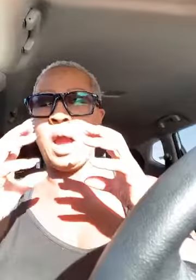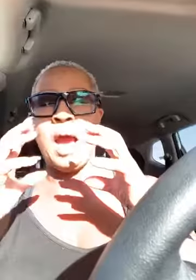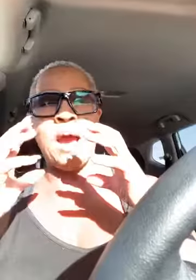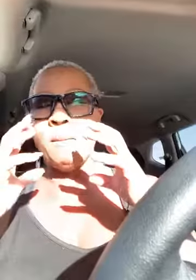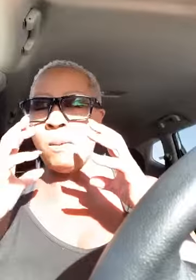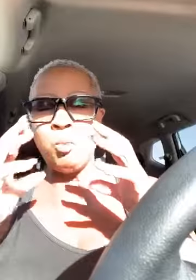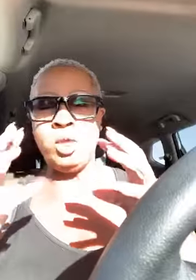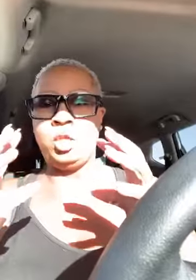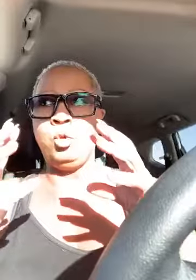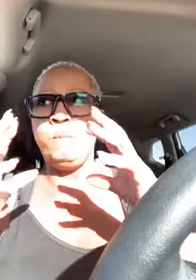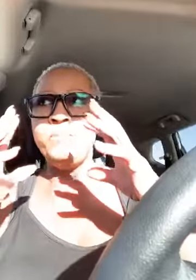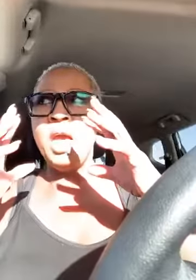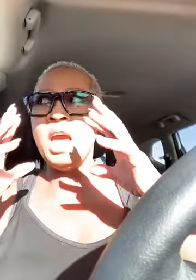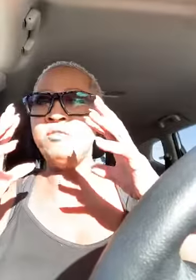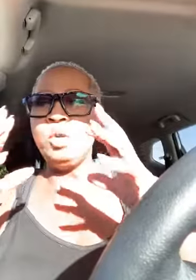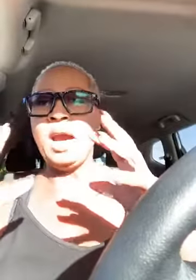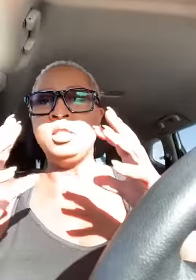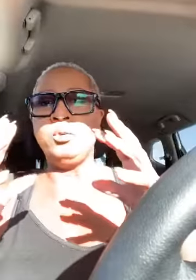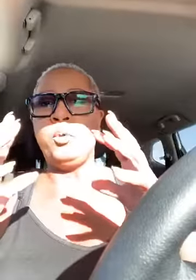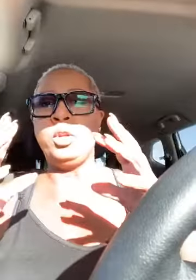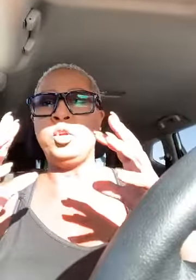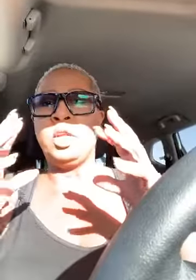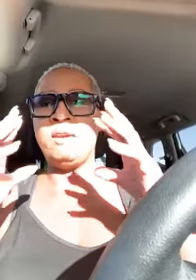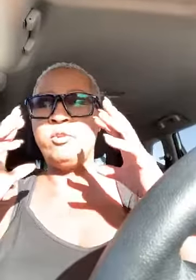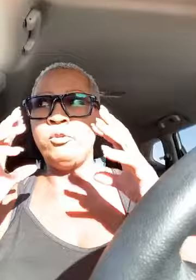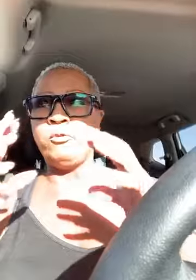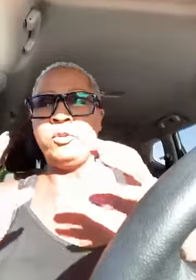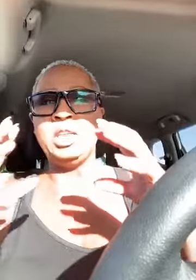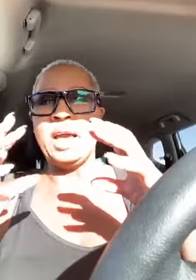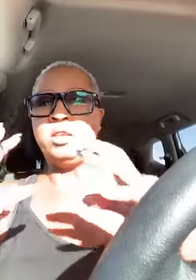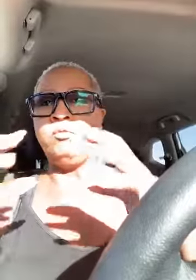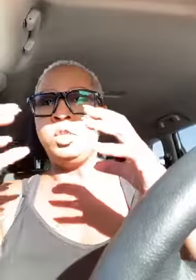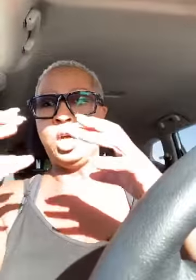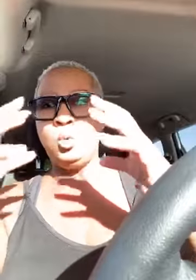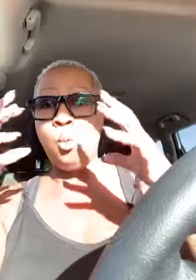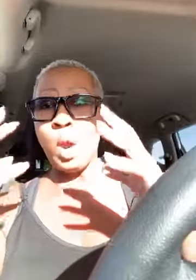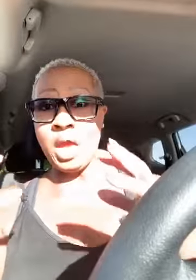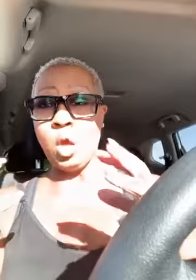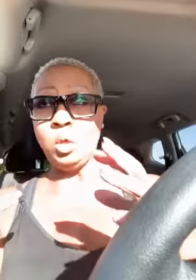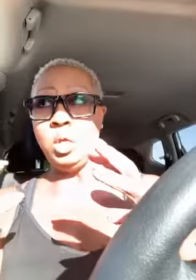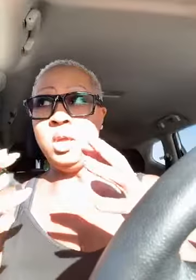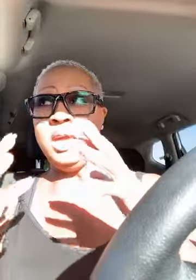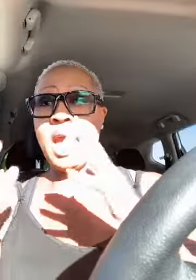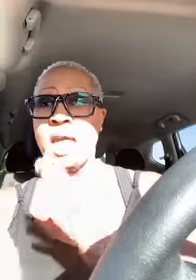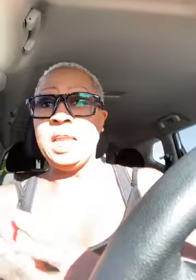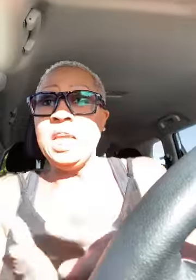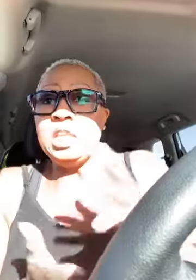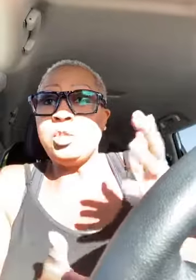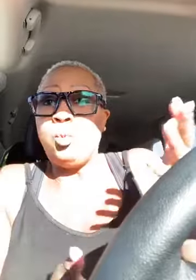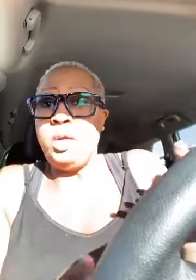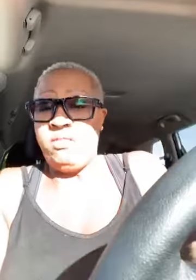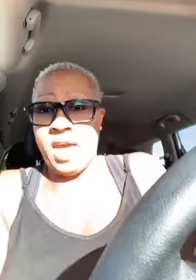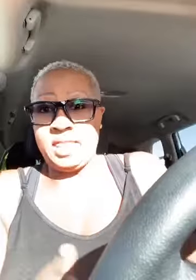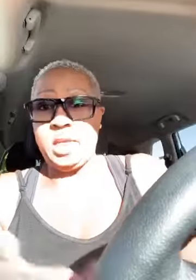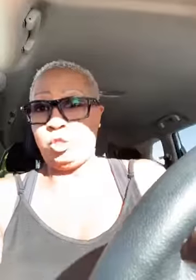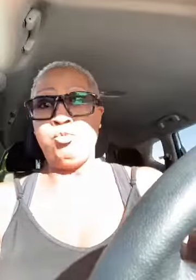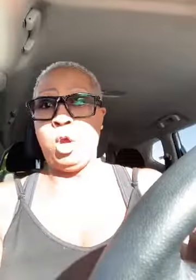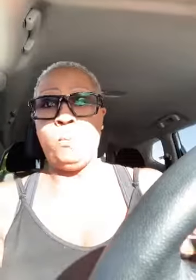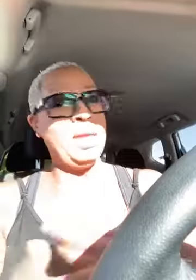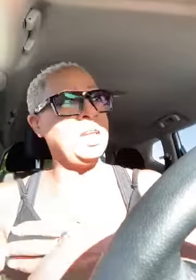i'm with you have you gotten to a point in your life where you feel like you've done well at least with that that you know meaning